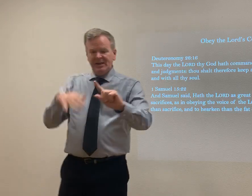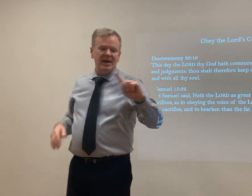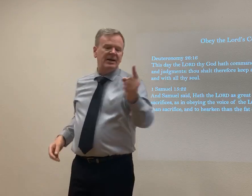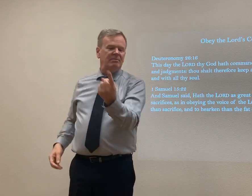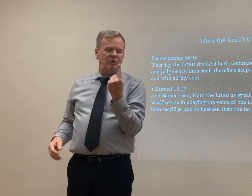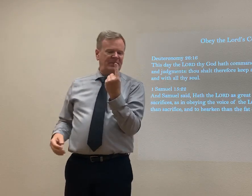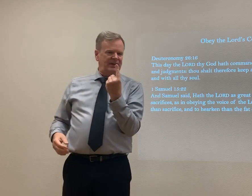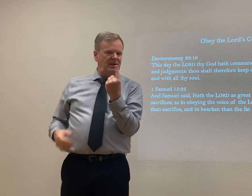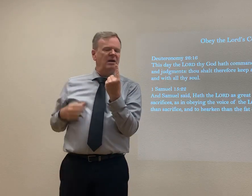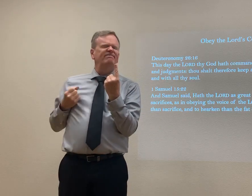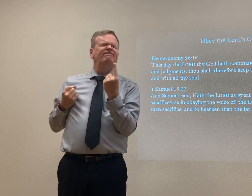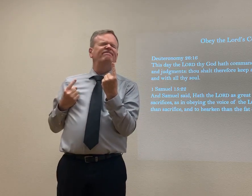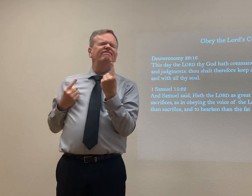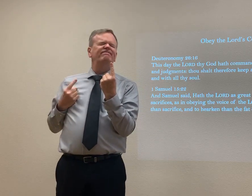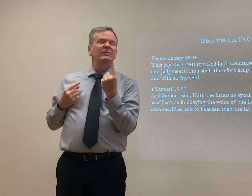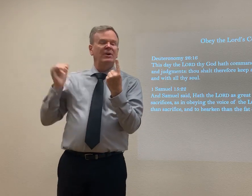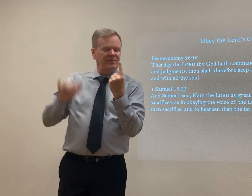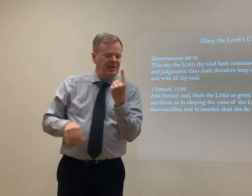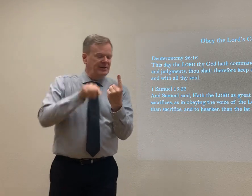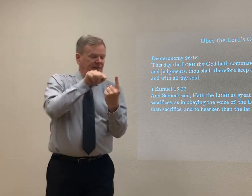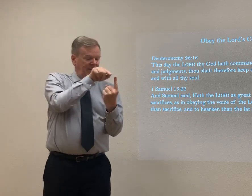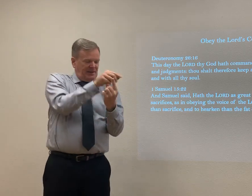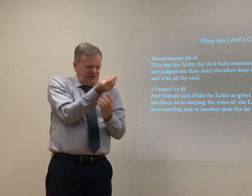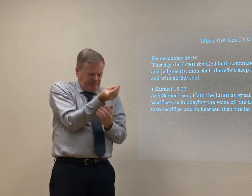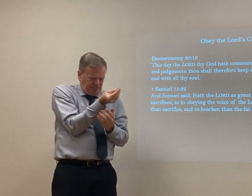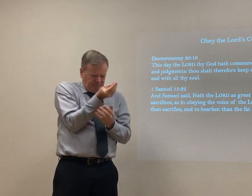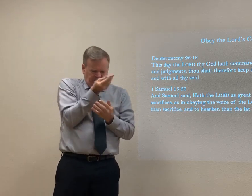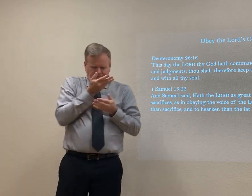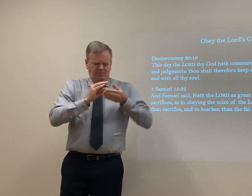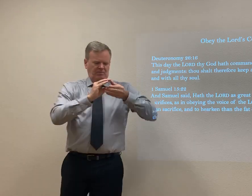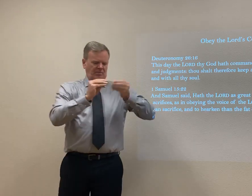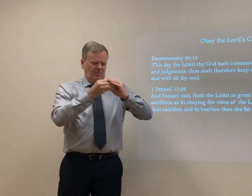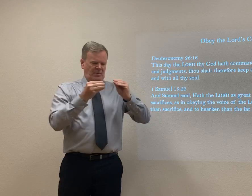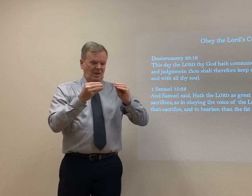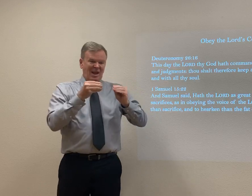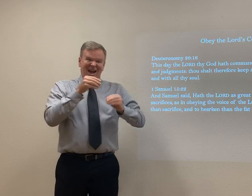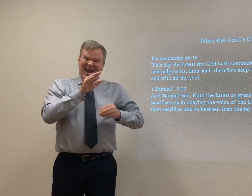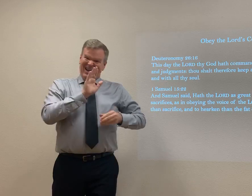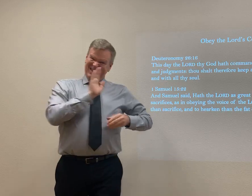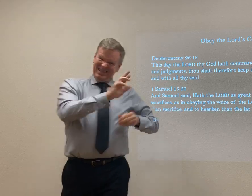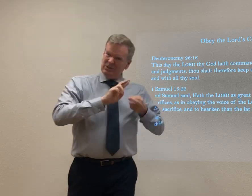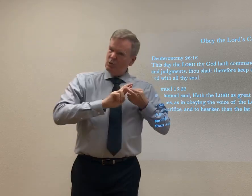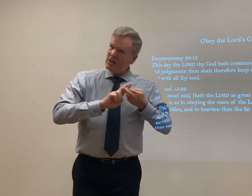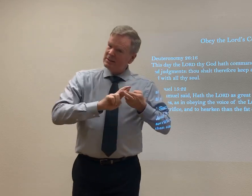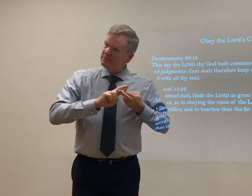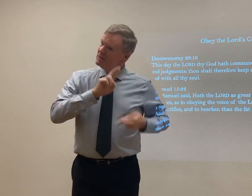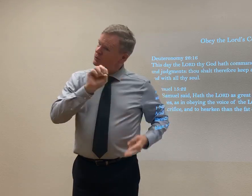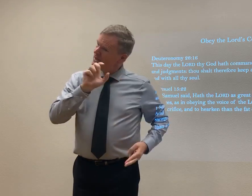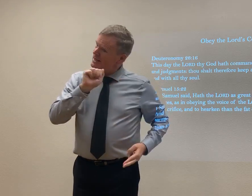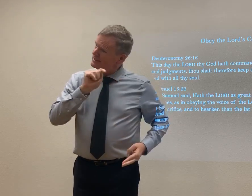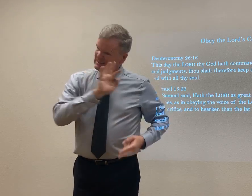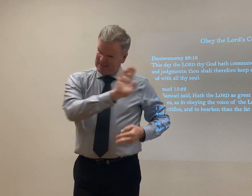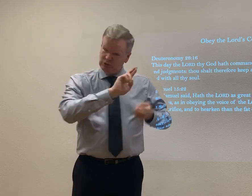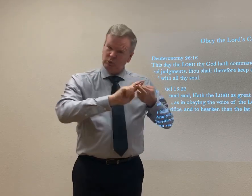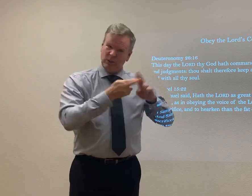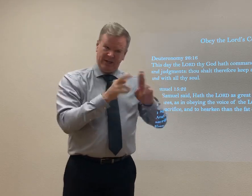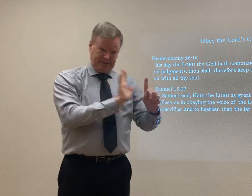Now, a gentleman came up to me and he had shared something with me that made me think of this particular verse of scripture. His relative